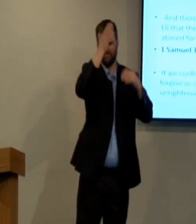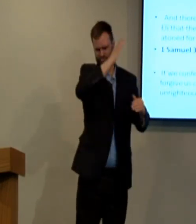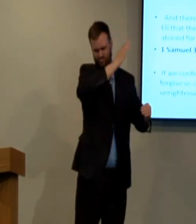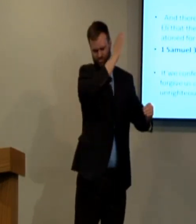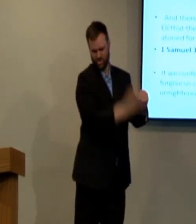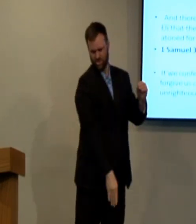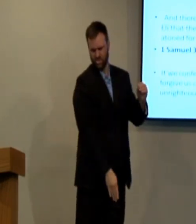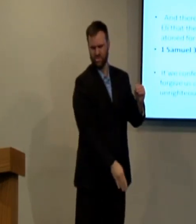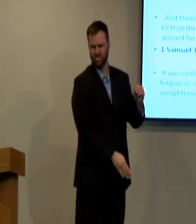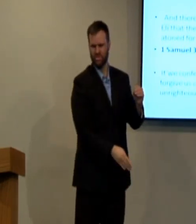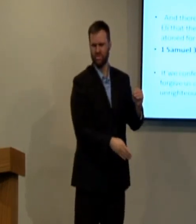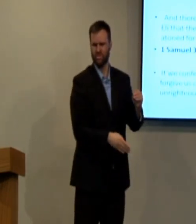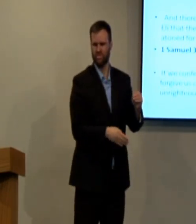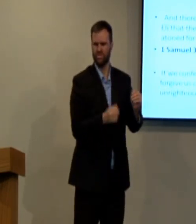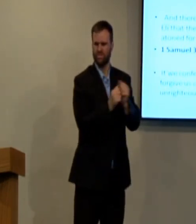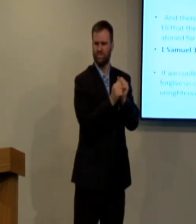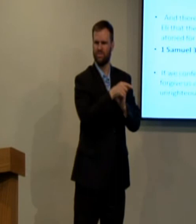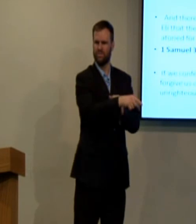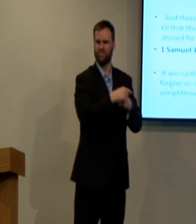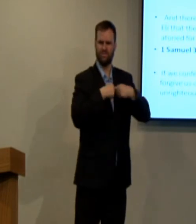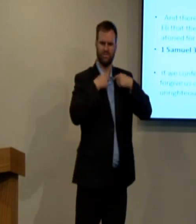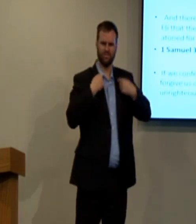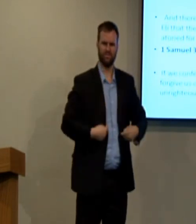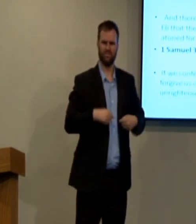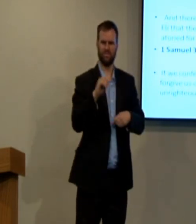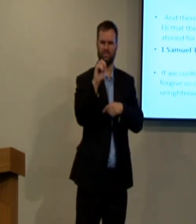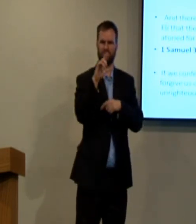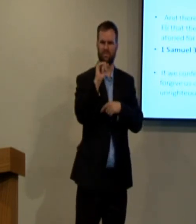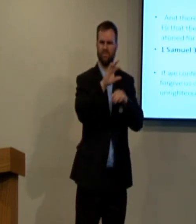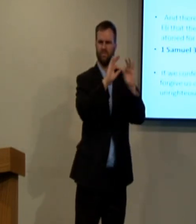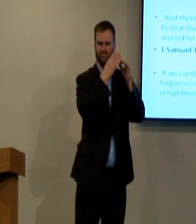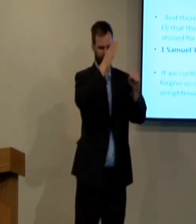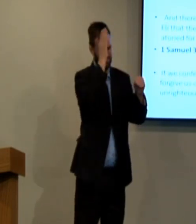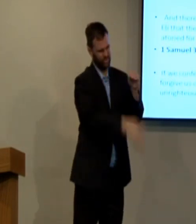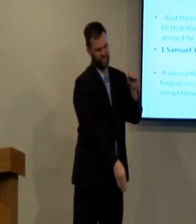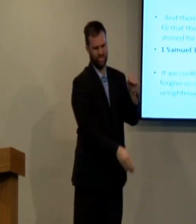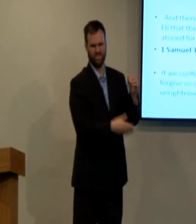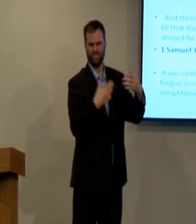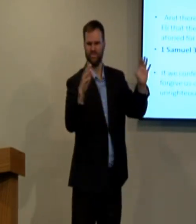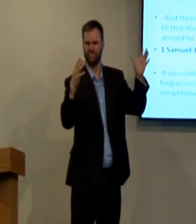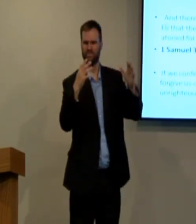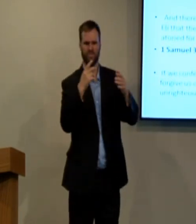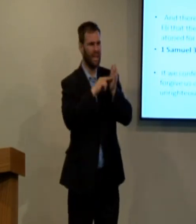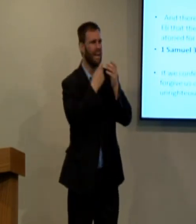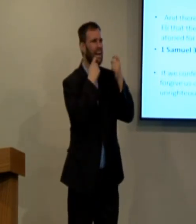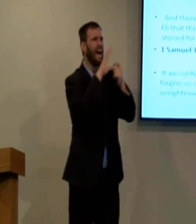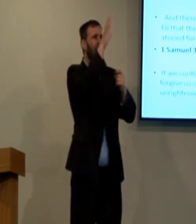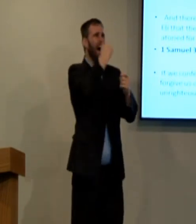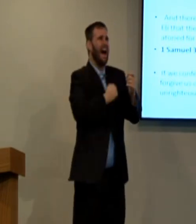He couldn't offer a sacrifice. He couldn't say sorry. The Lord cut Eli and his family off.